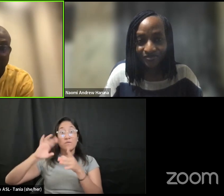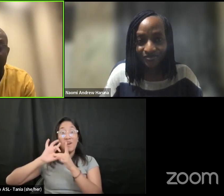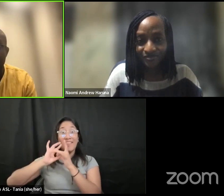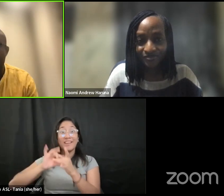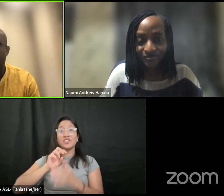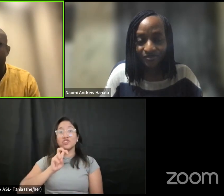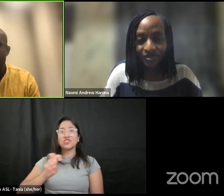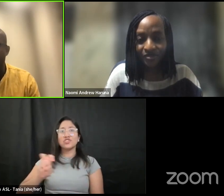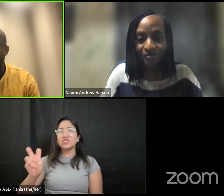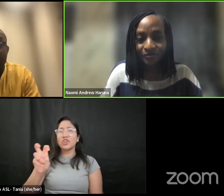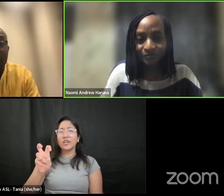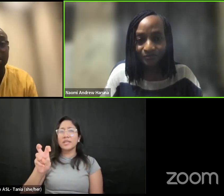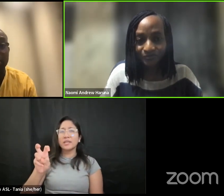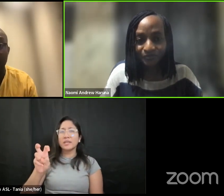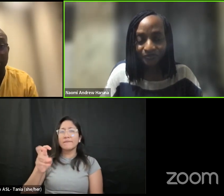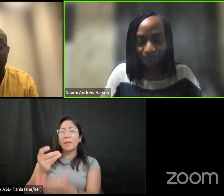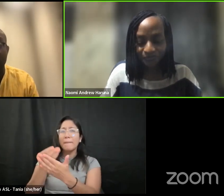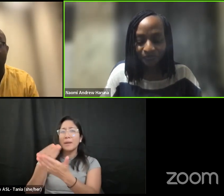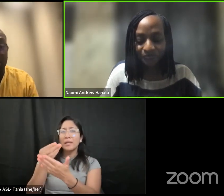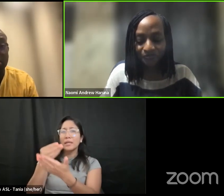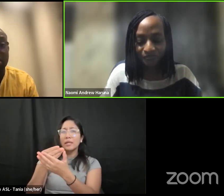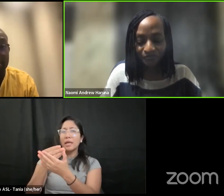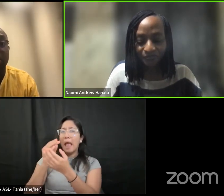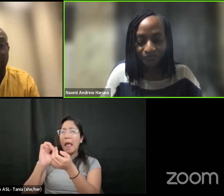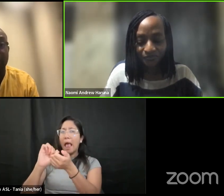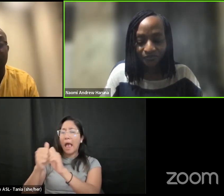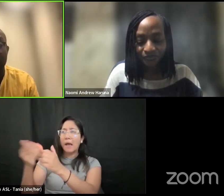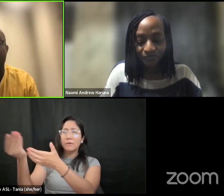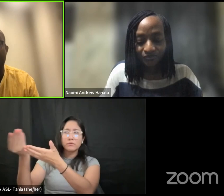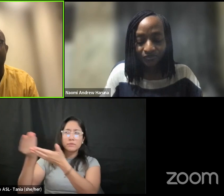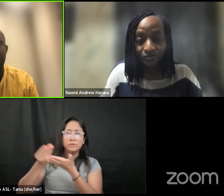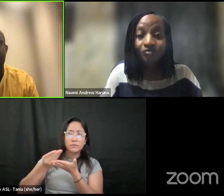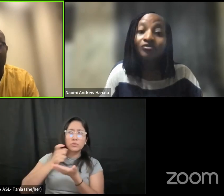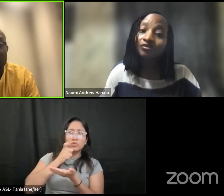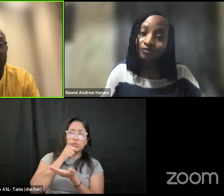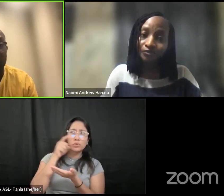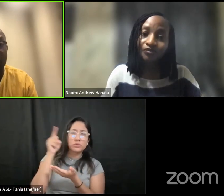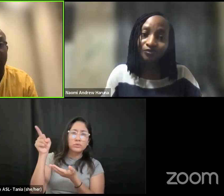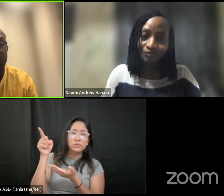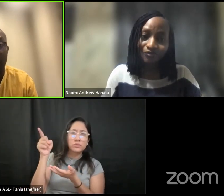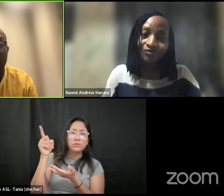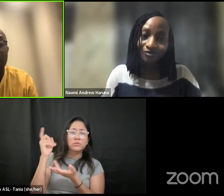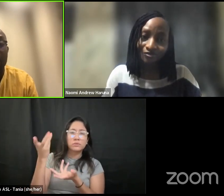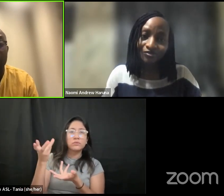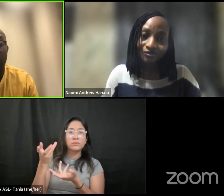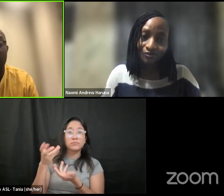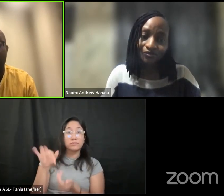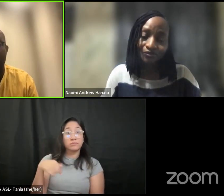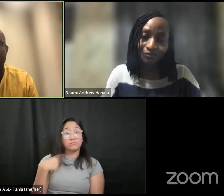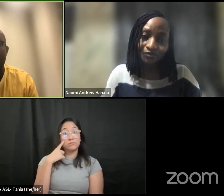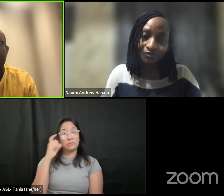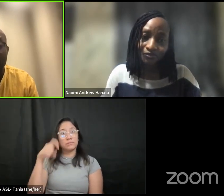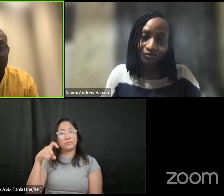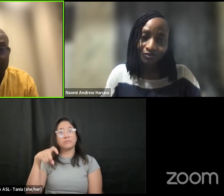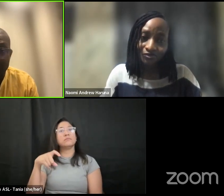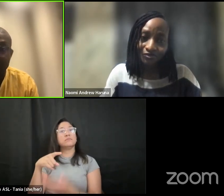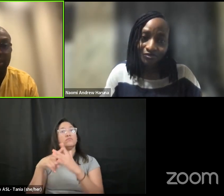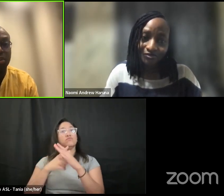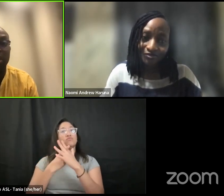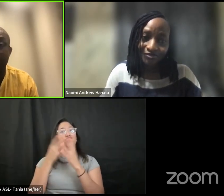became to be um and that's some relationships that we need to start building um because like you rightly said you know um